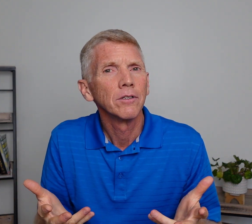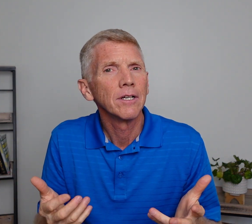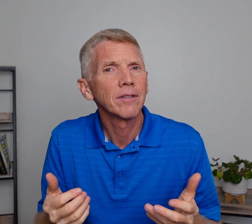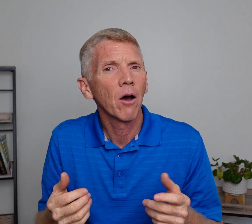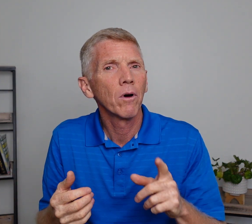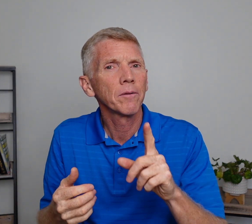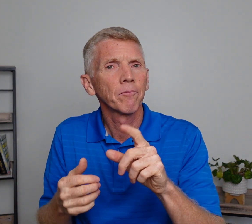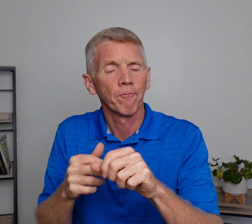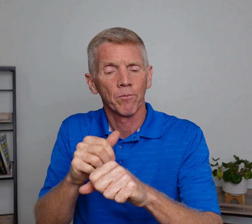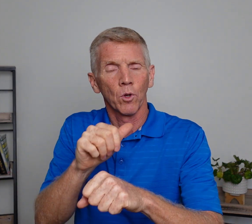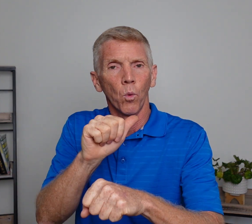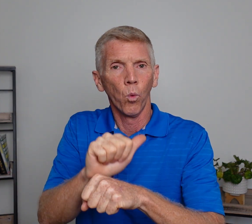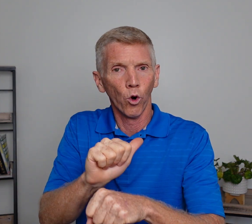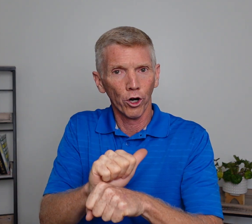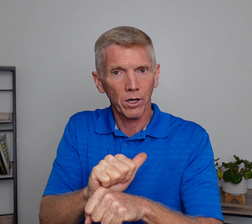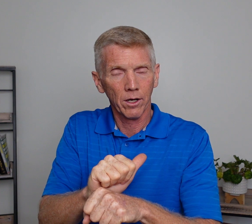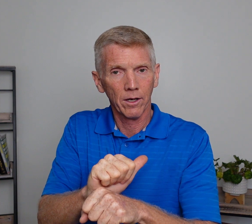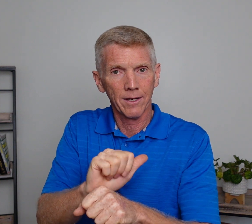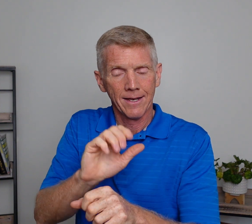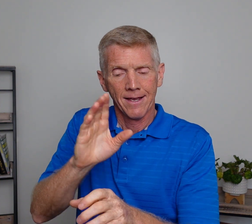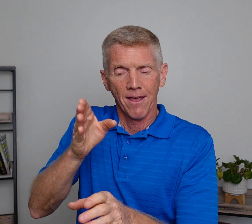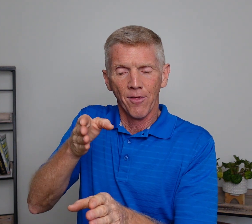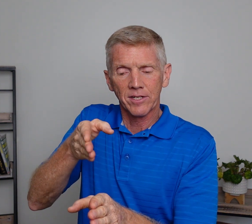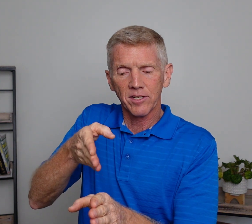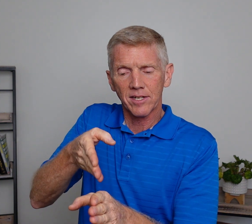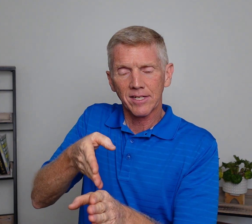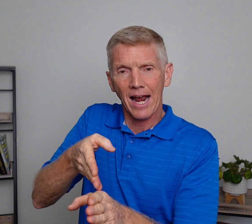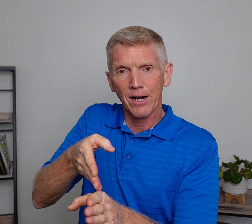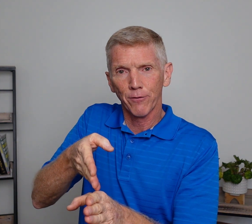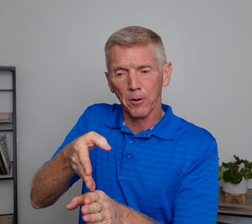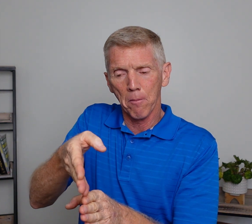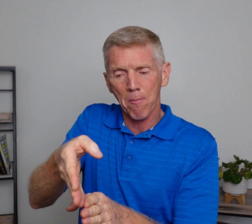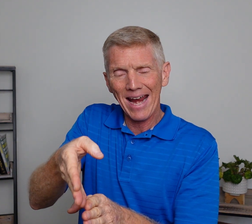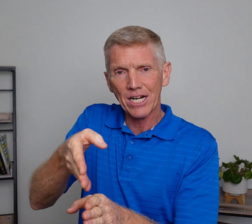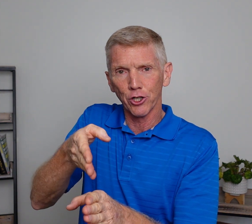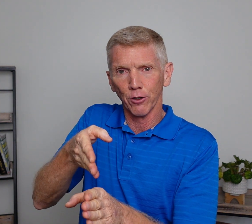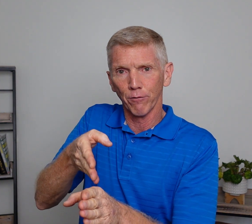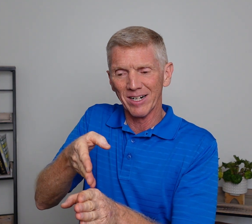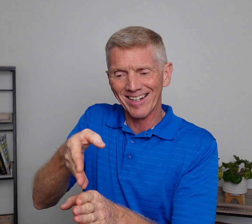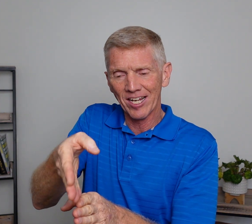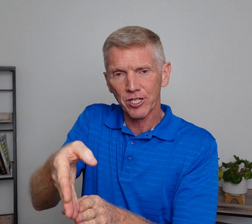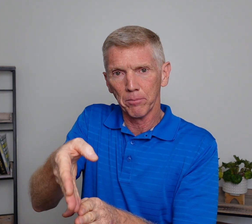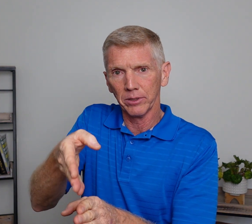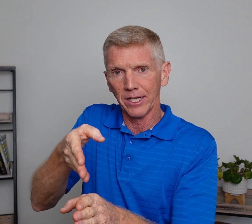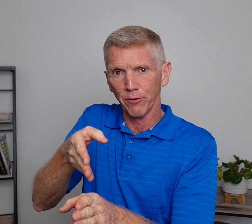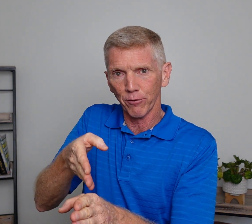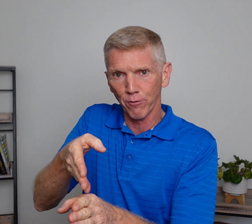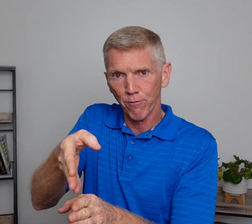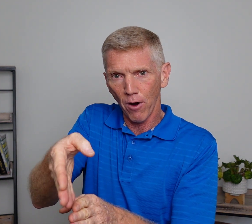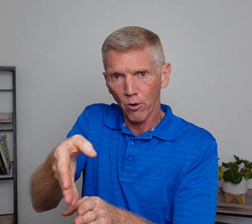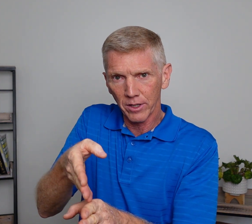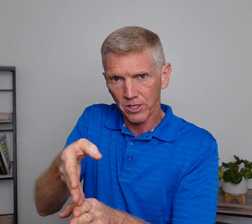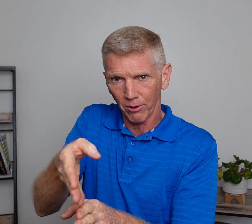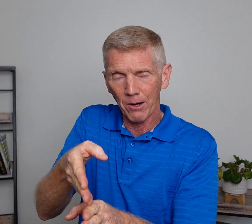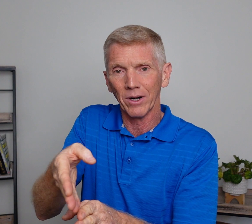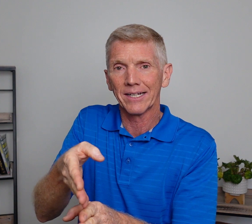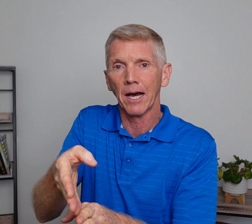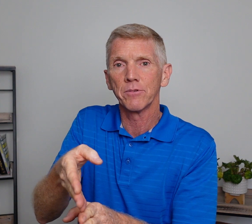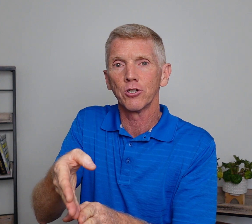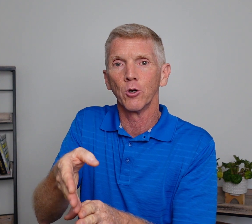Get that one? Work. This is a sign for major, for discipline, for focus, right? When it comes to